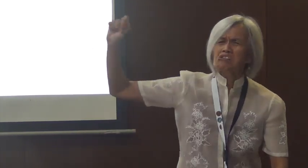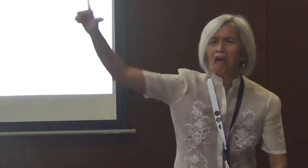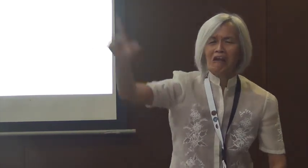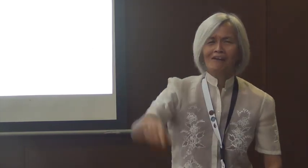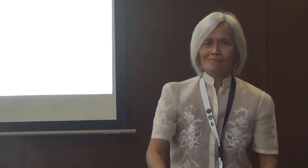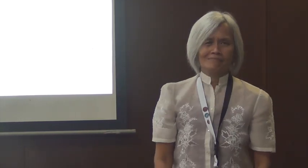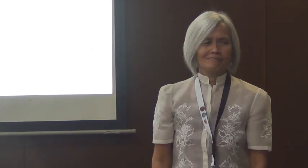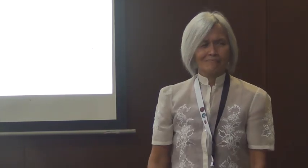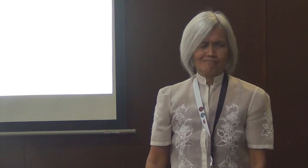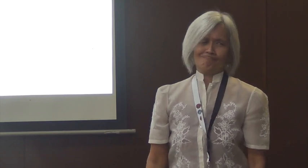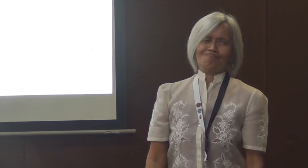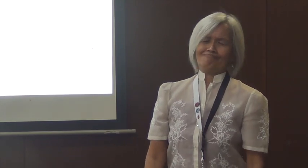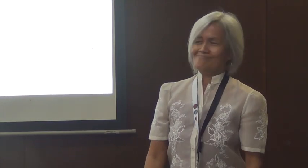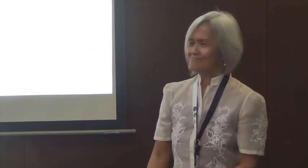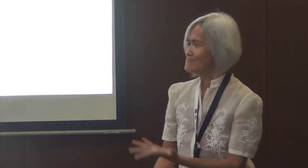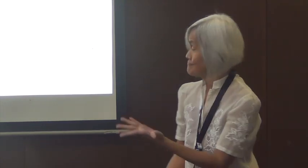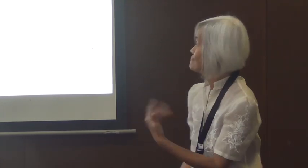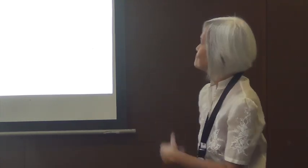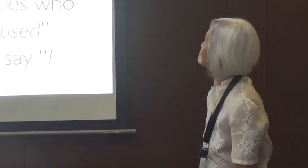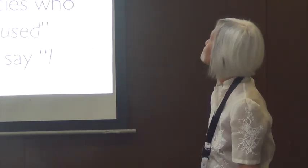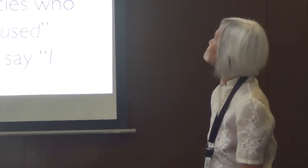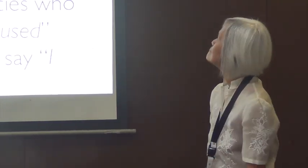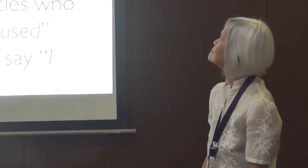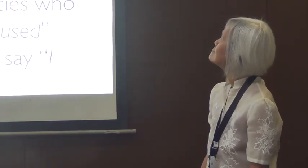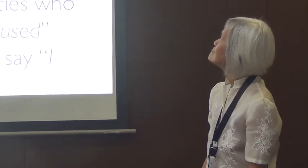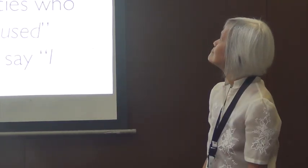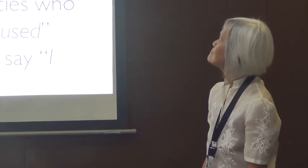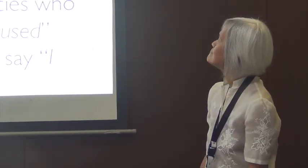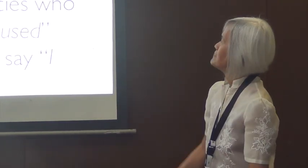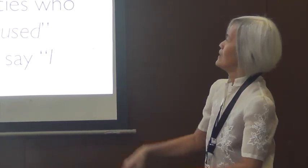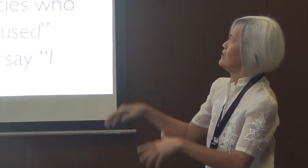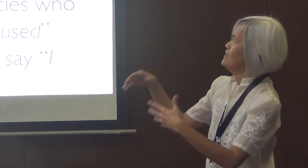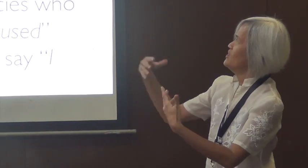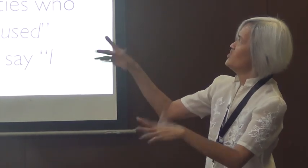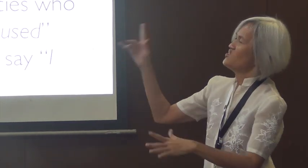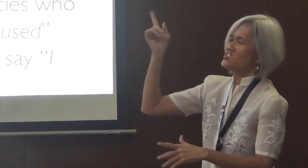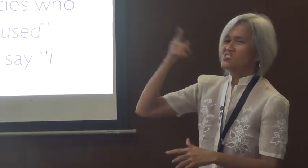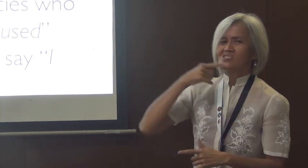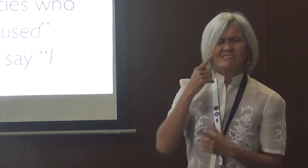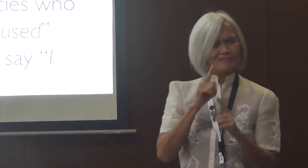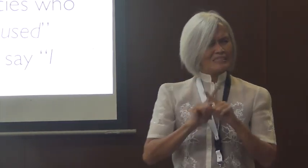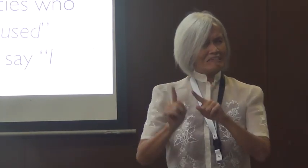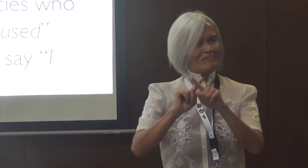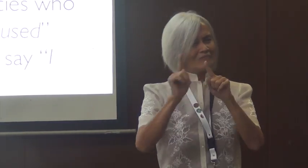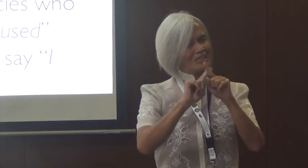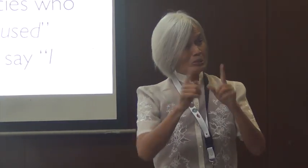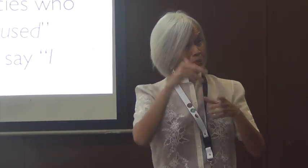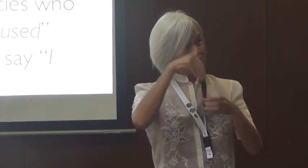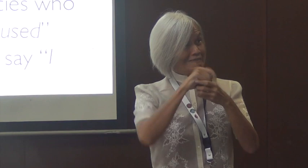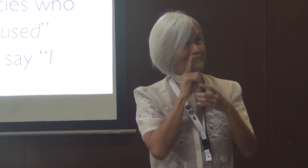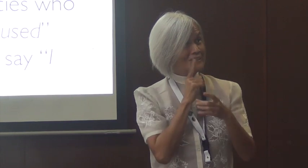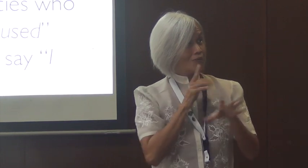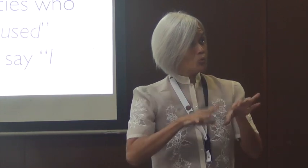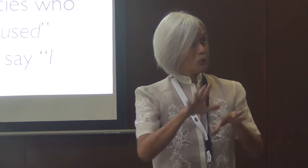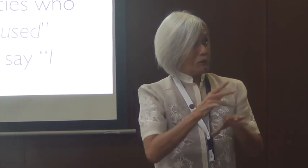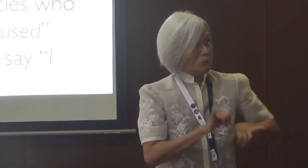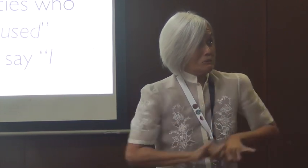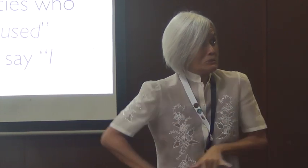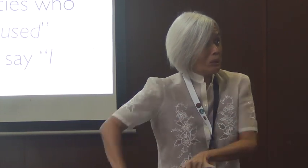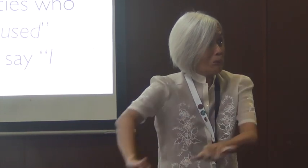put down FSL and say that it is ASL that exists. So there are different views within